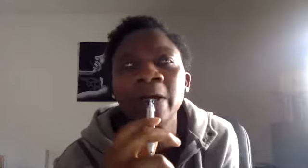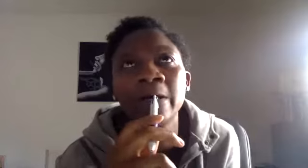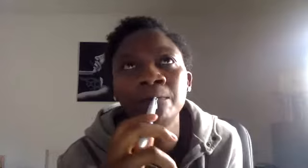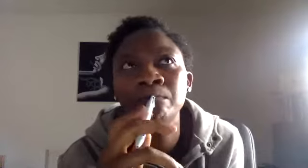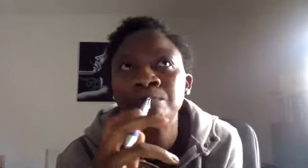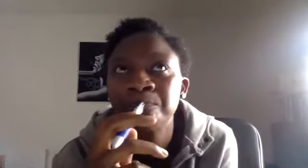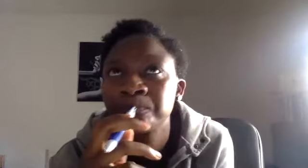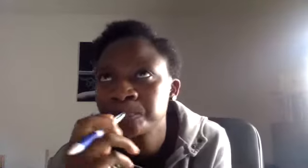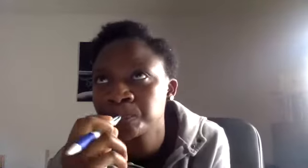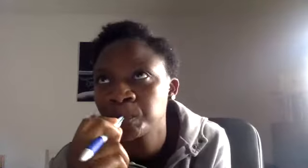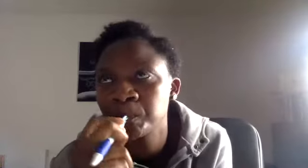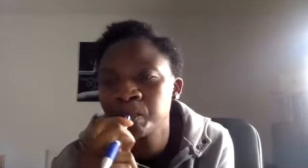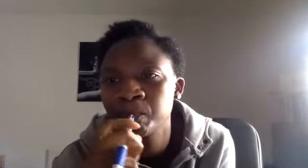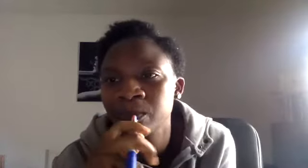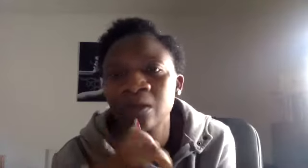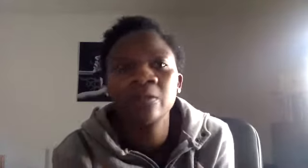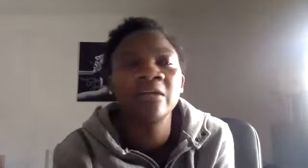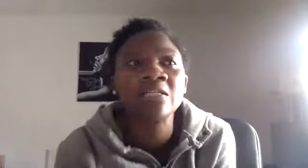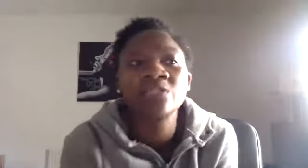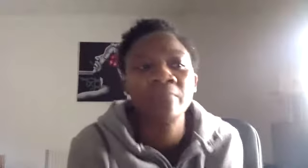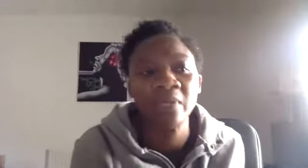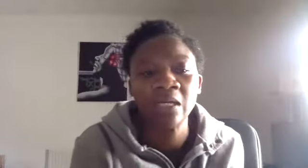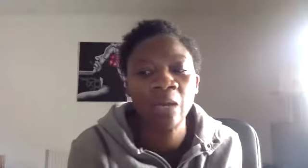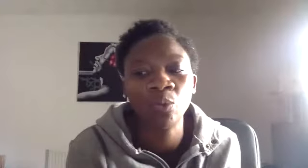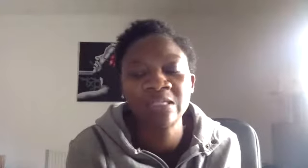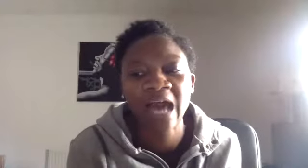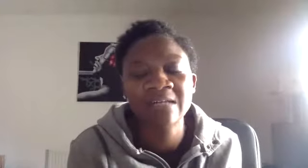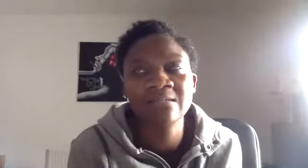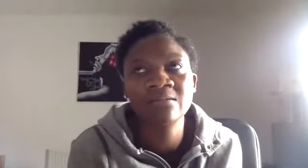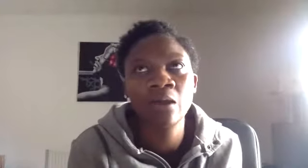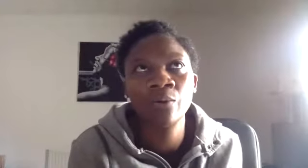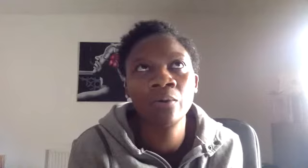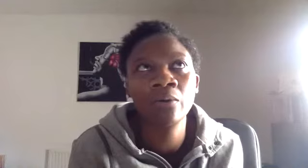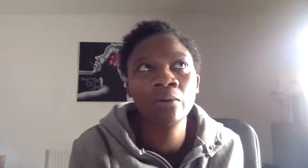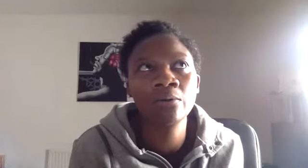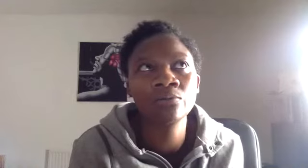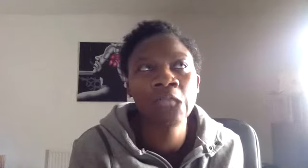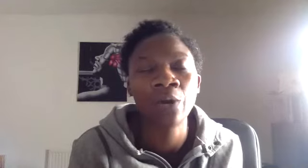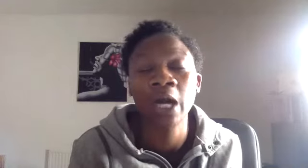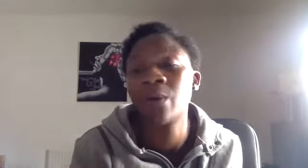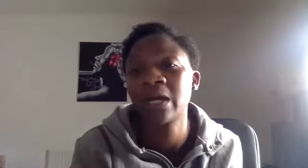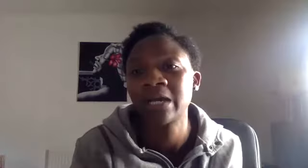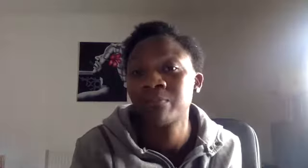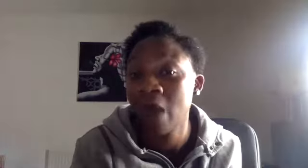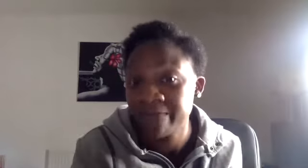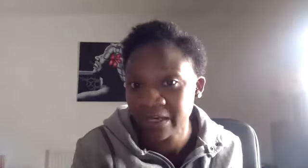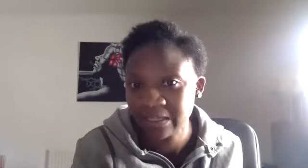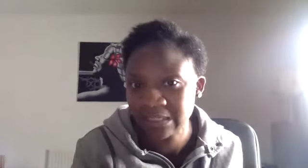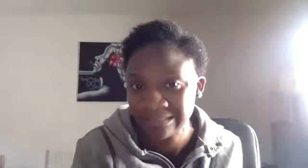things for me was that, so I work in the private setting